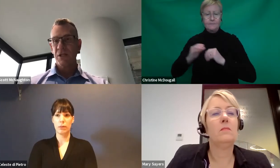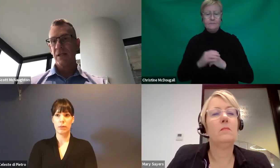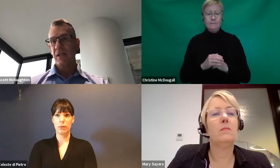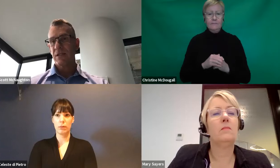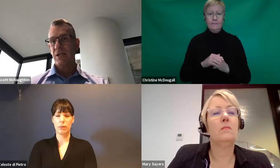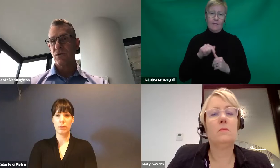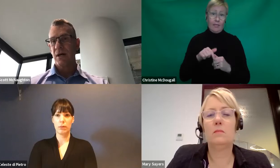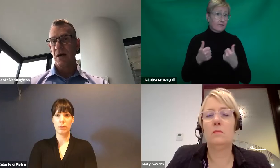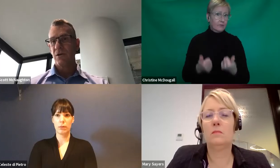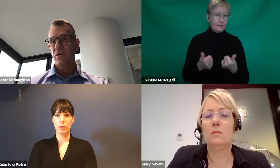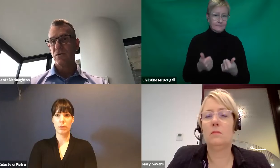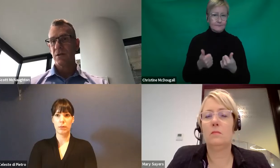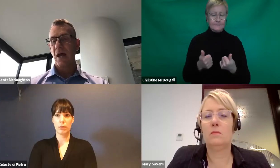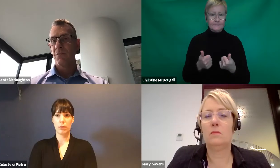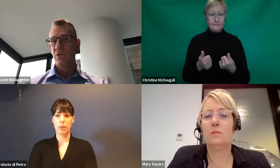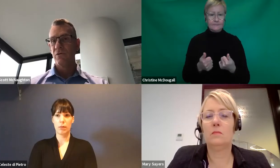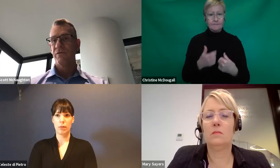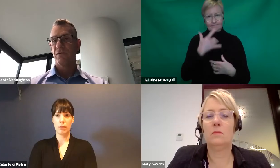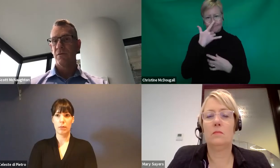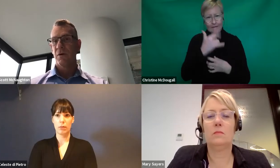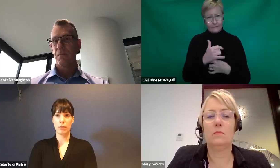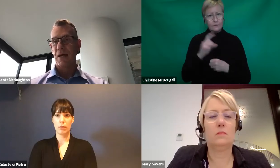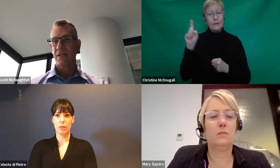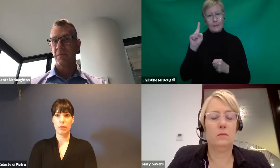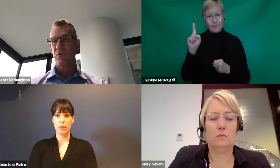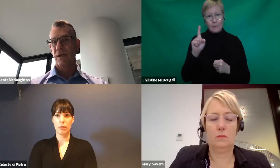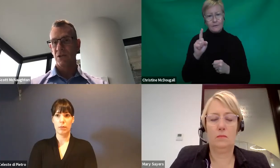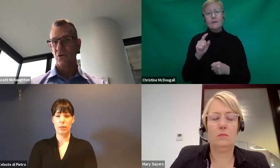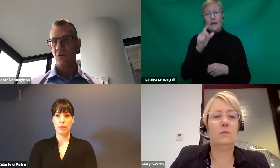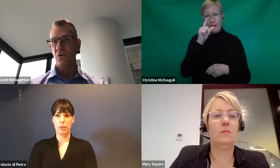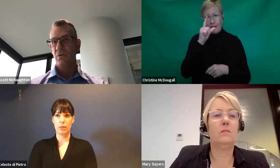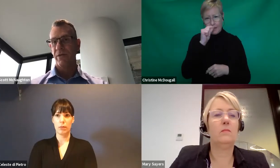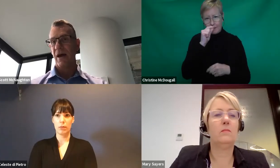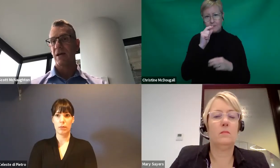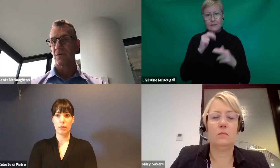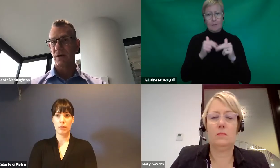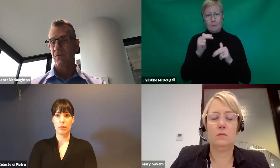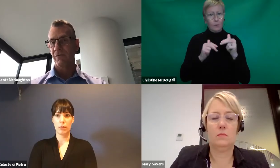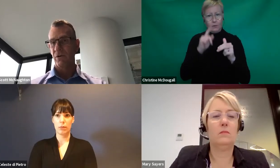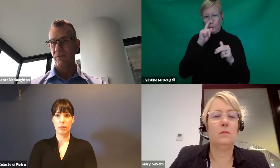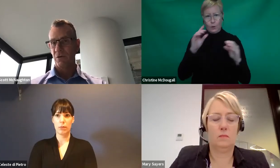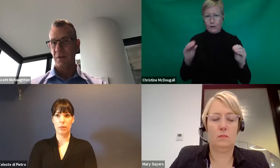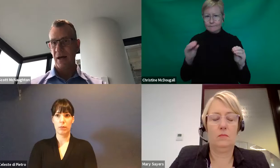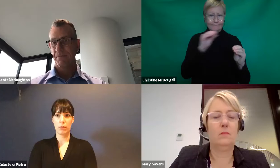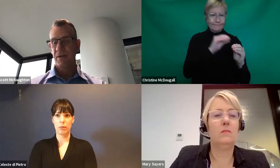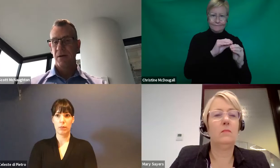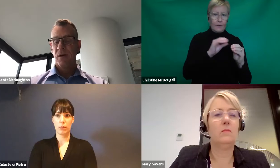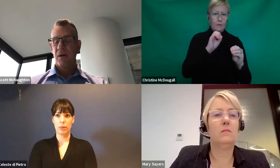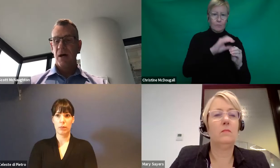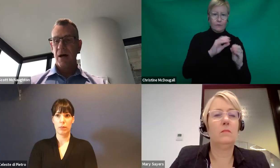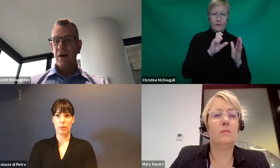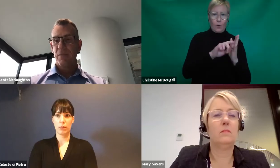Unfortunately, at this stage, you can't use and move capacity building into core without us doing a review of your plan.